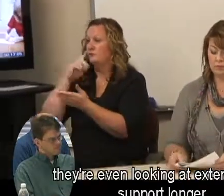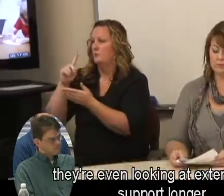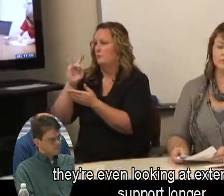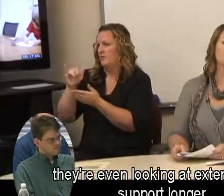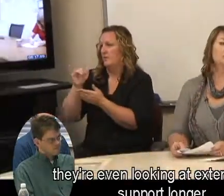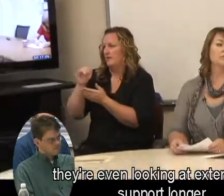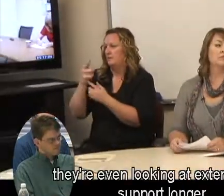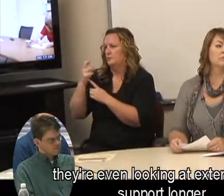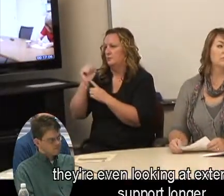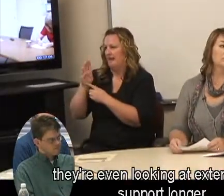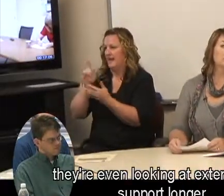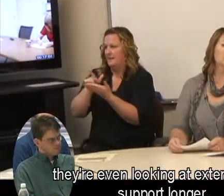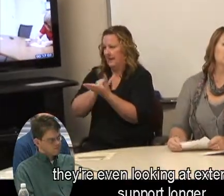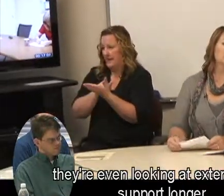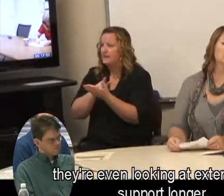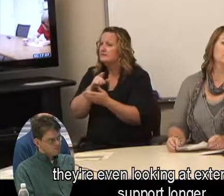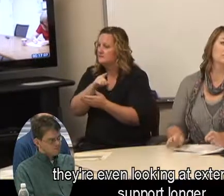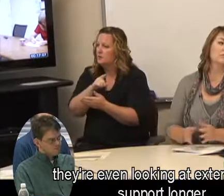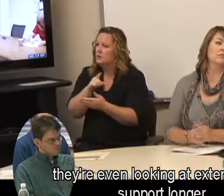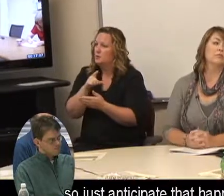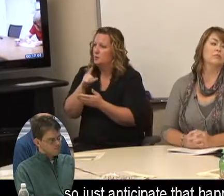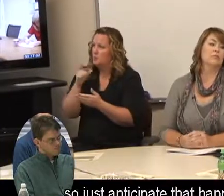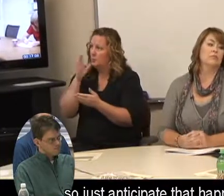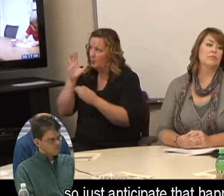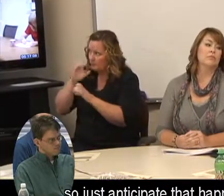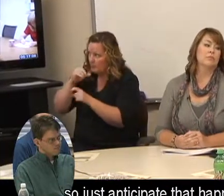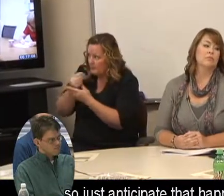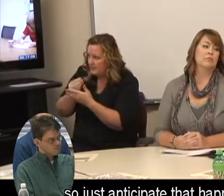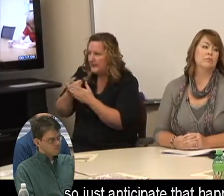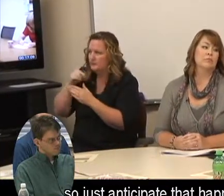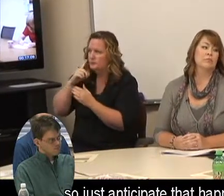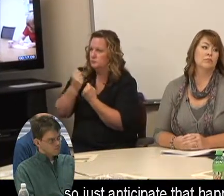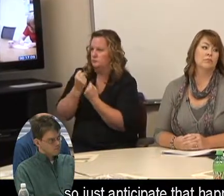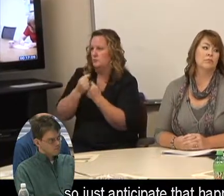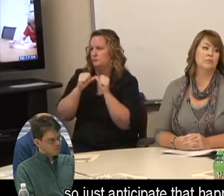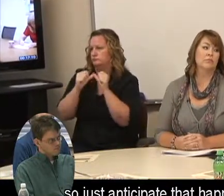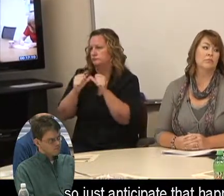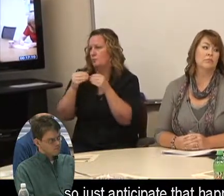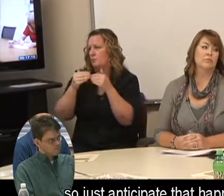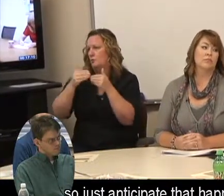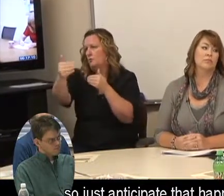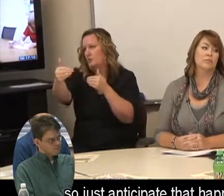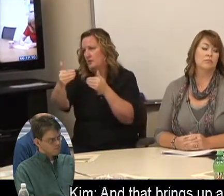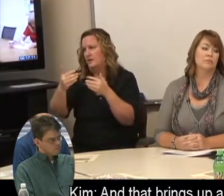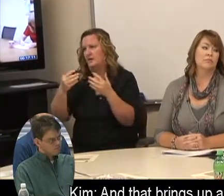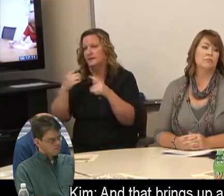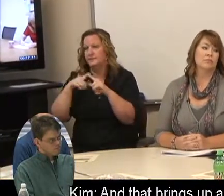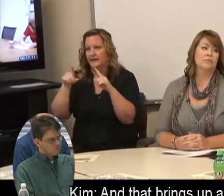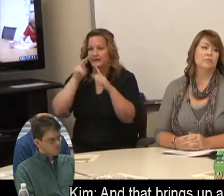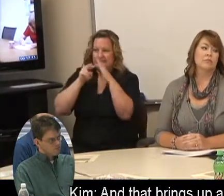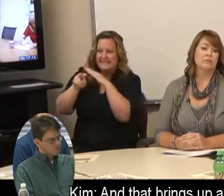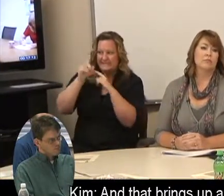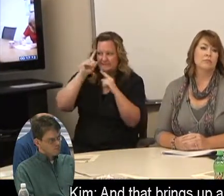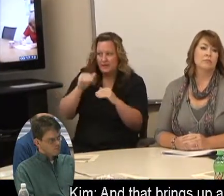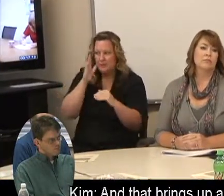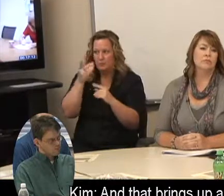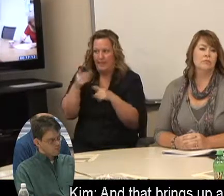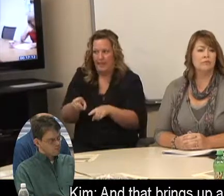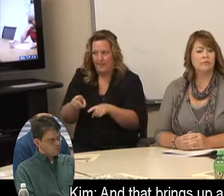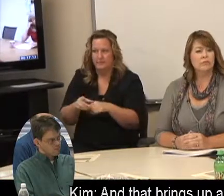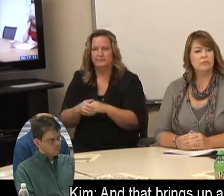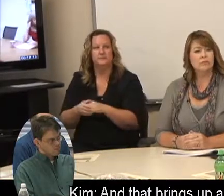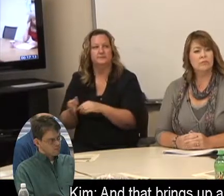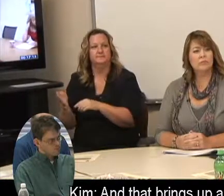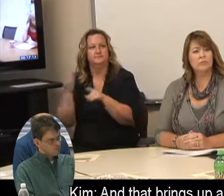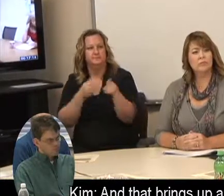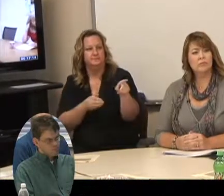extending our support longer. So, just anticipate that happening. Well, and that brings